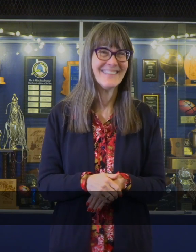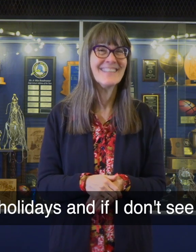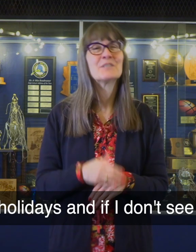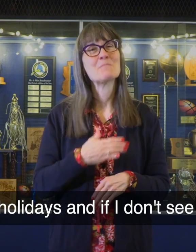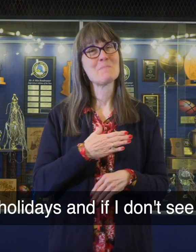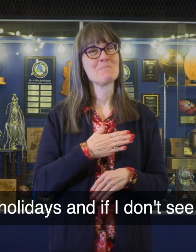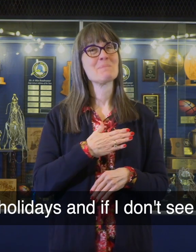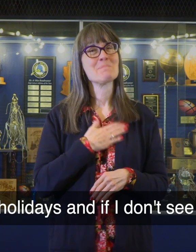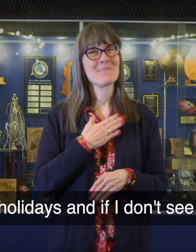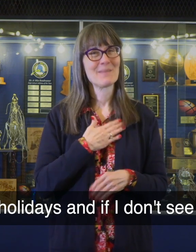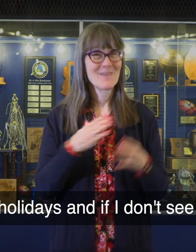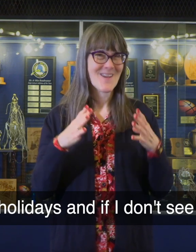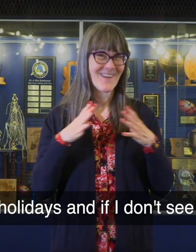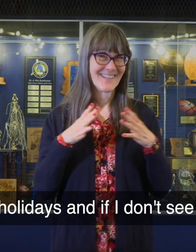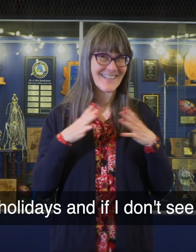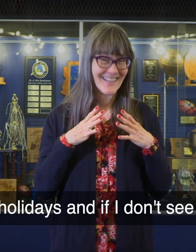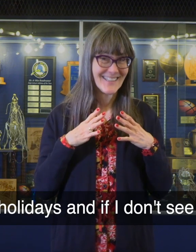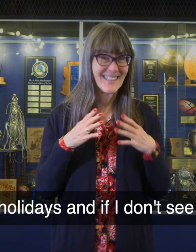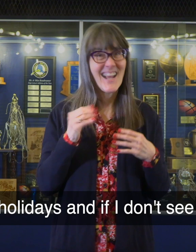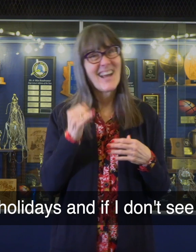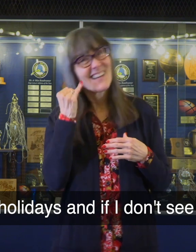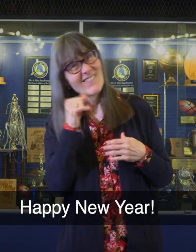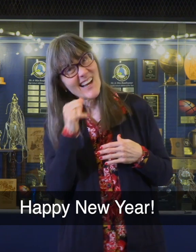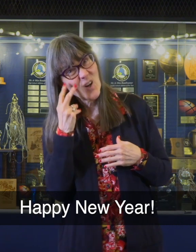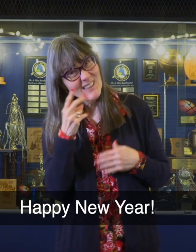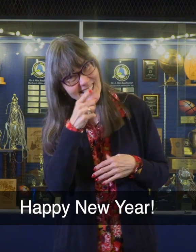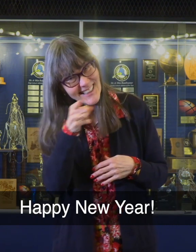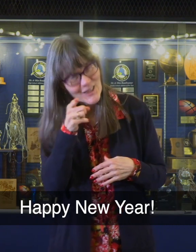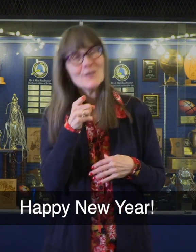Happy holidays. And if I don't see you, happy new year.